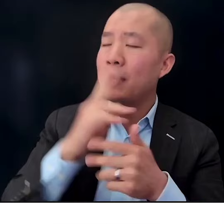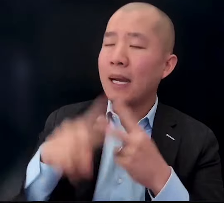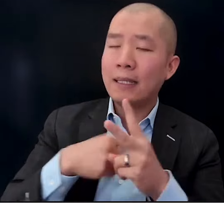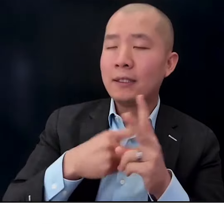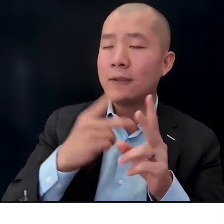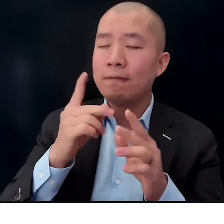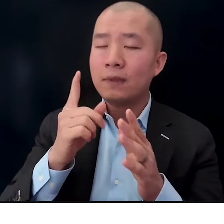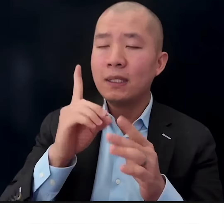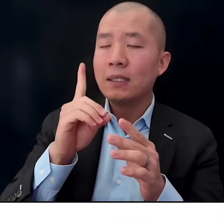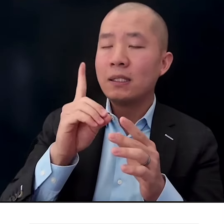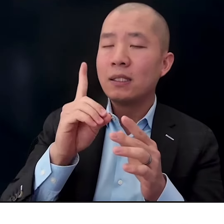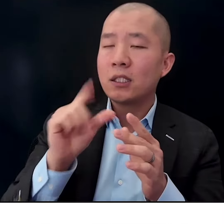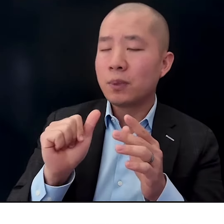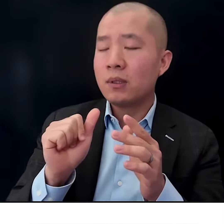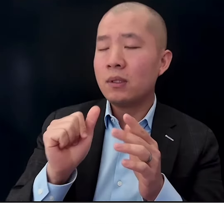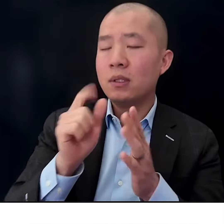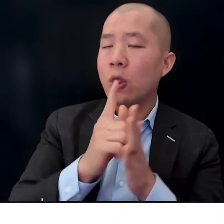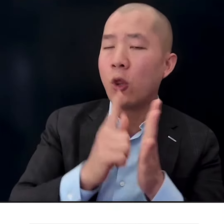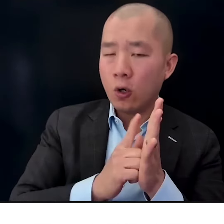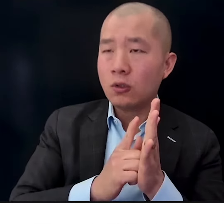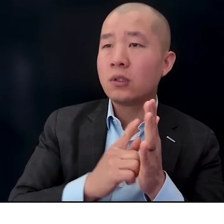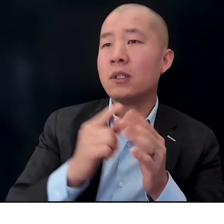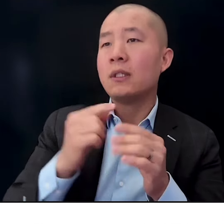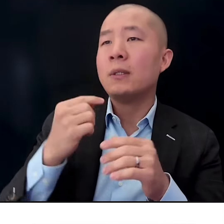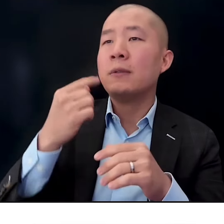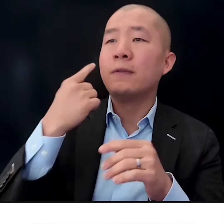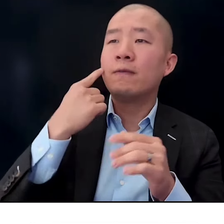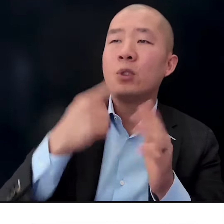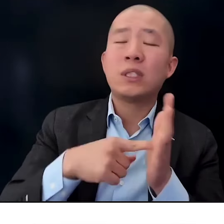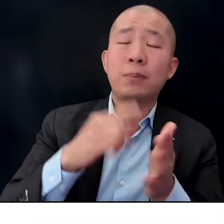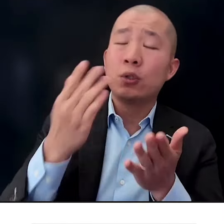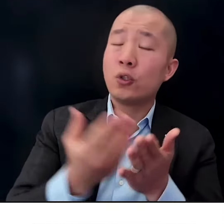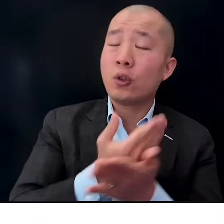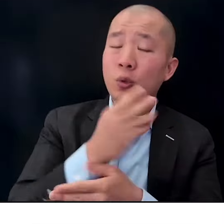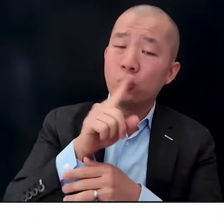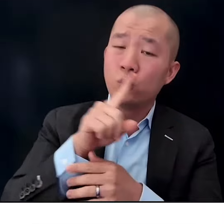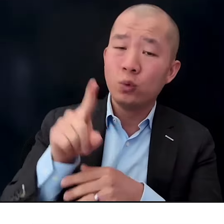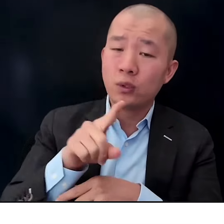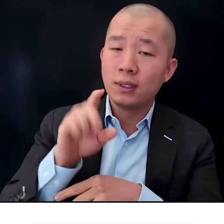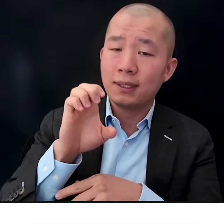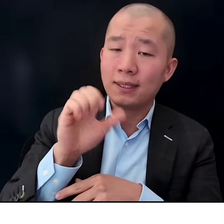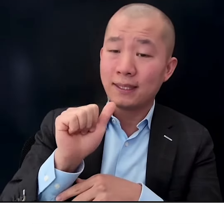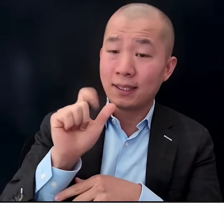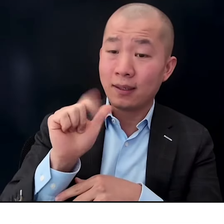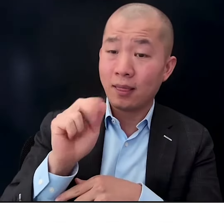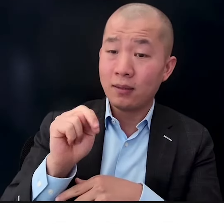form of civil rights legislation that protects the rights of individuals with disabilities. For